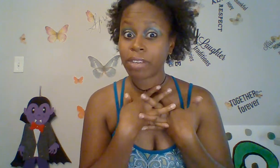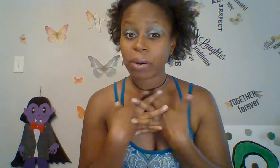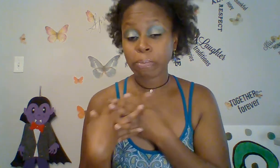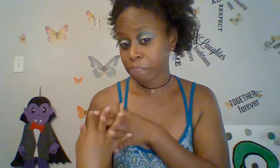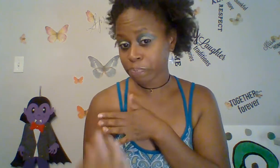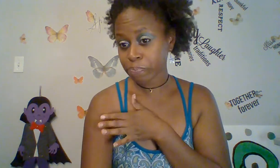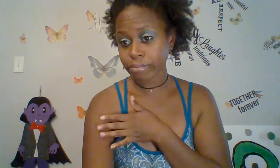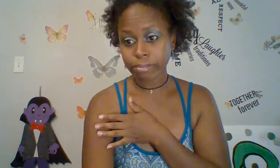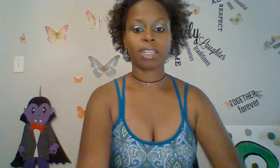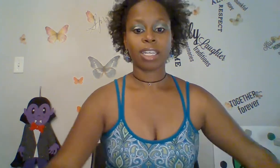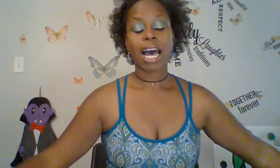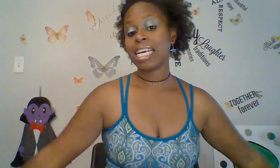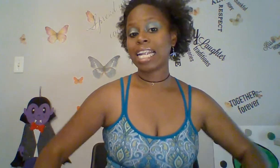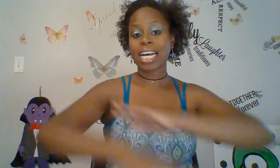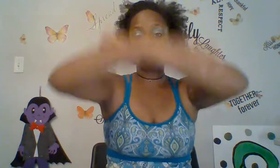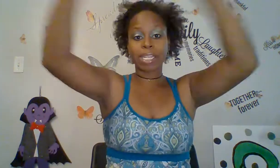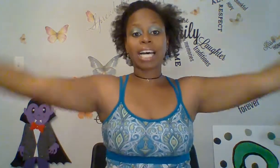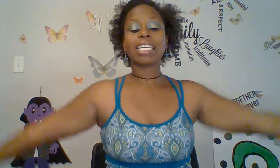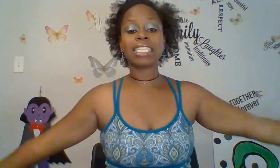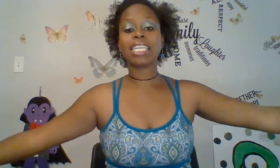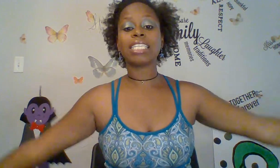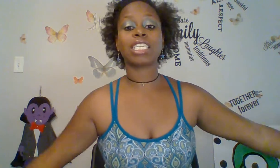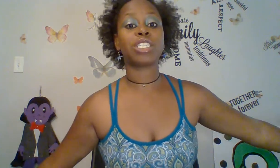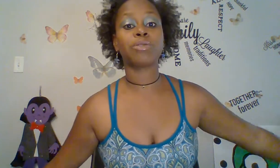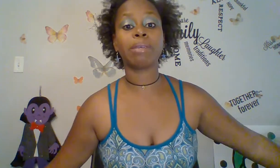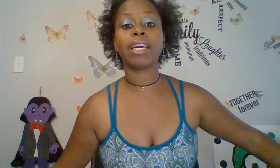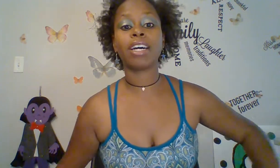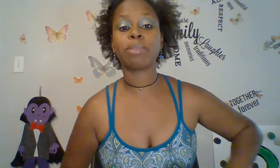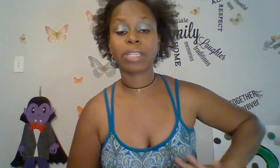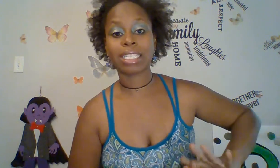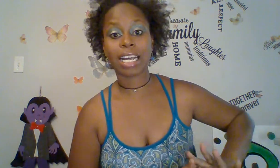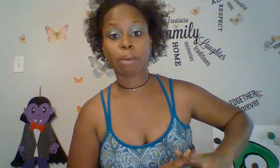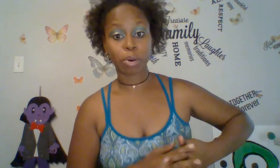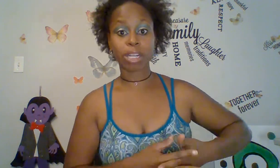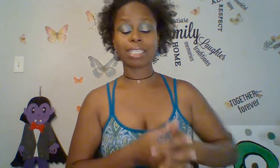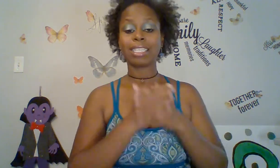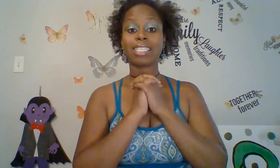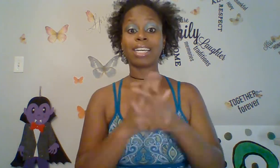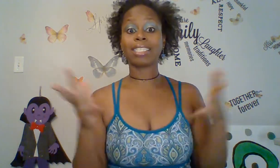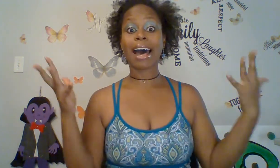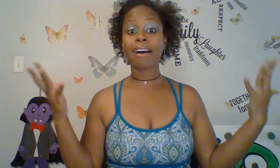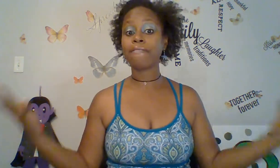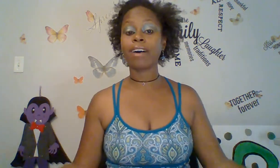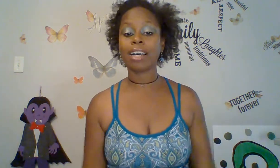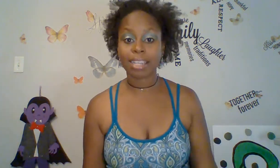know. So, and then last but not least, it is extremely 100% important to just have fun